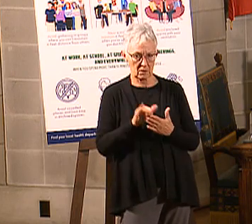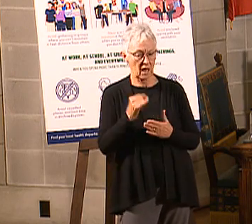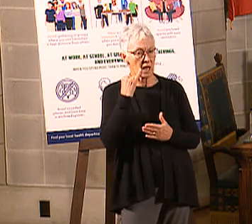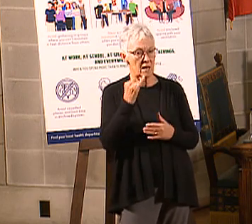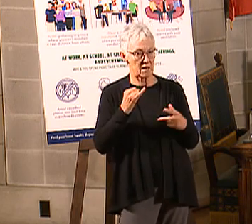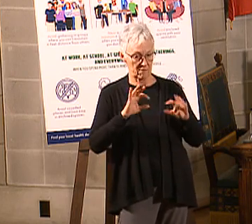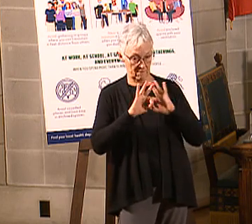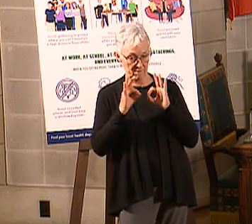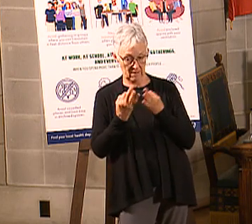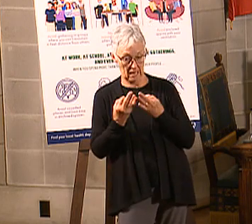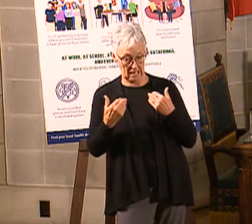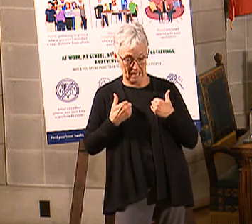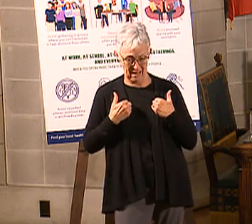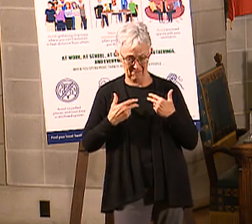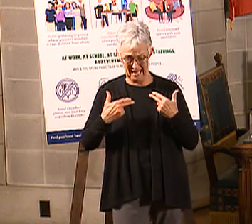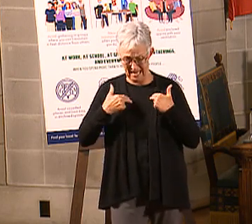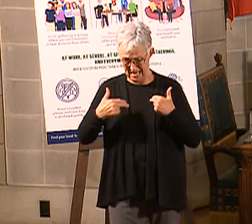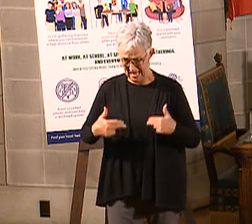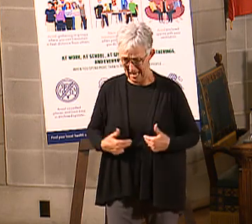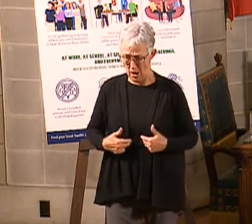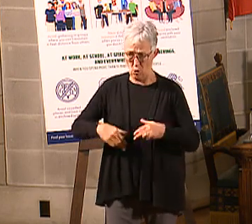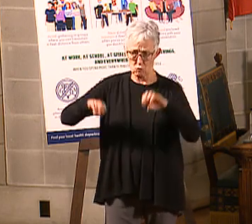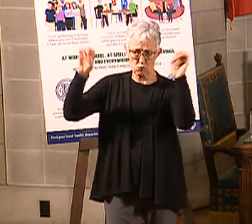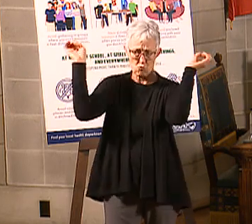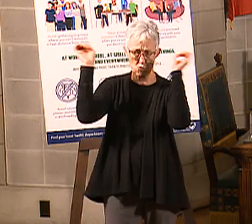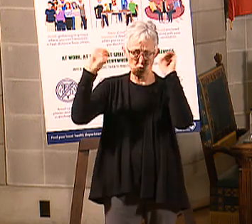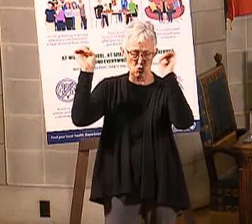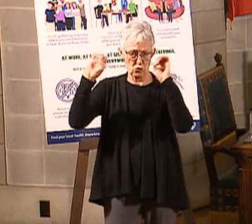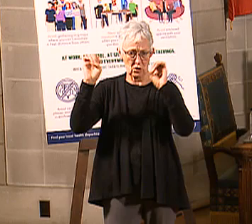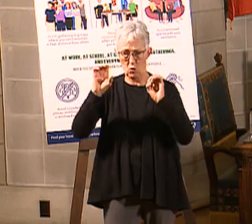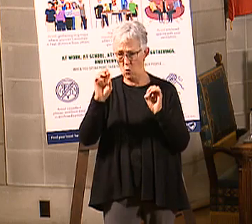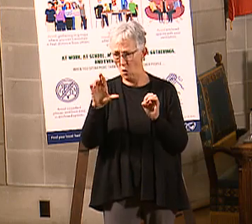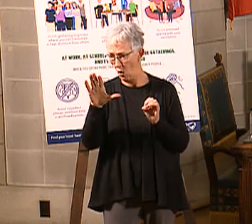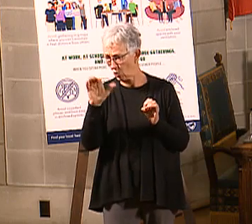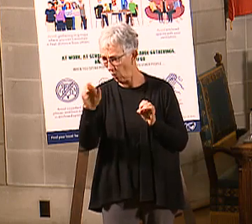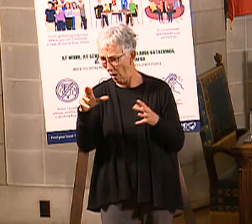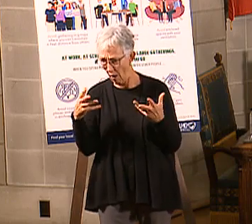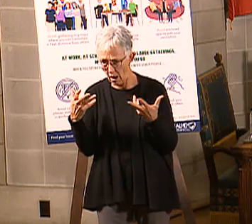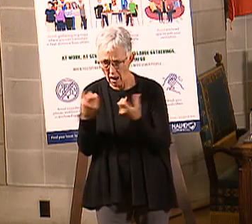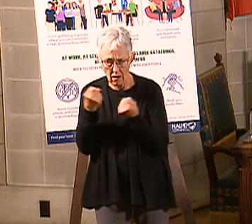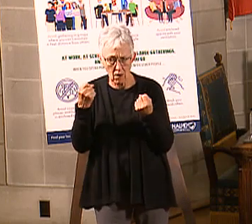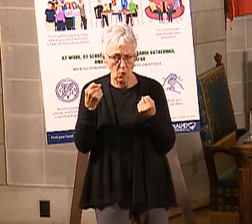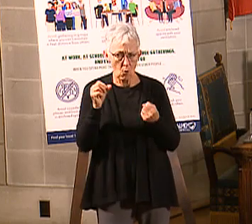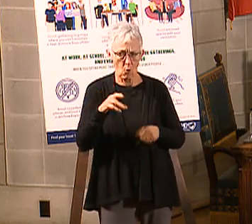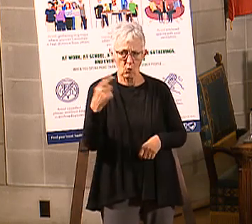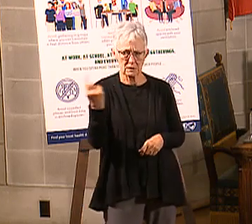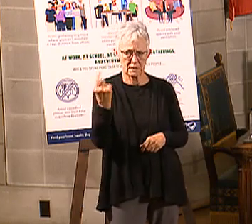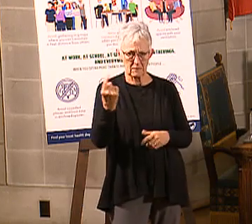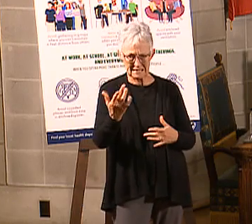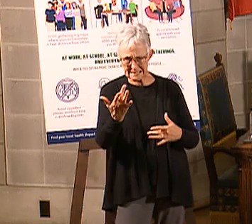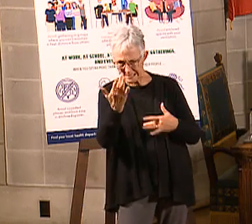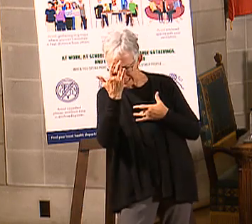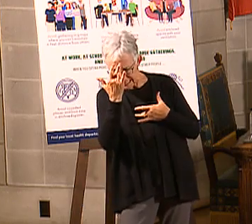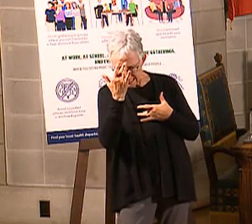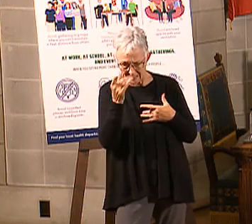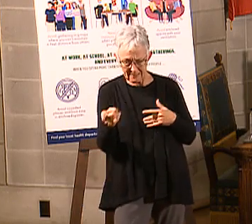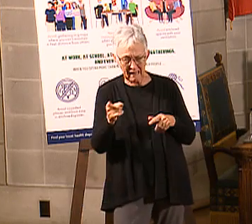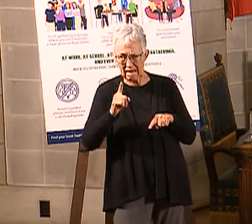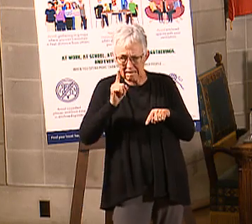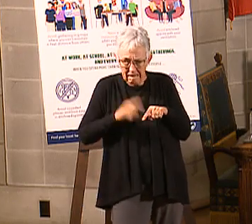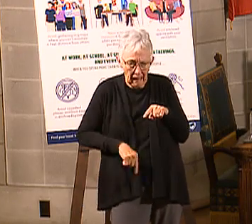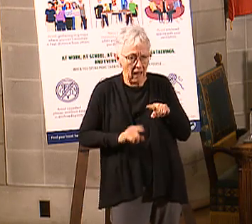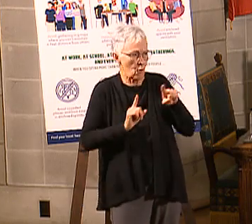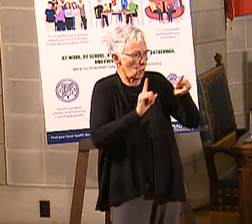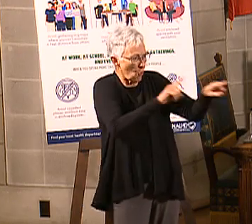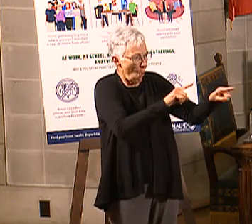genuine health emergency, somebody gets in an accident, or, God forbid, somebody gets sick, right, and they're not physically not able to go to the